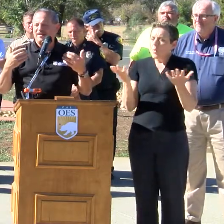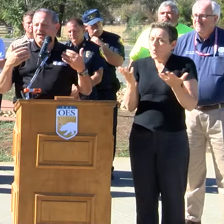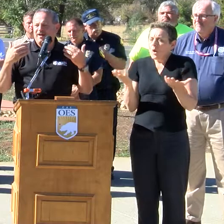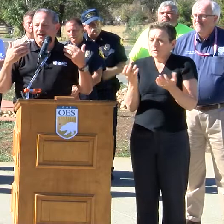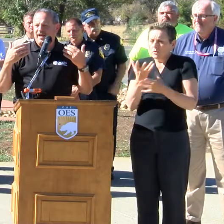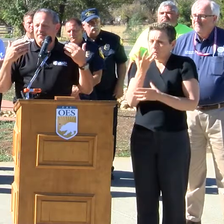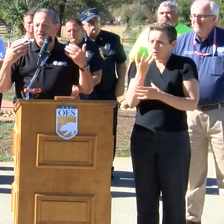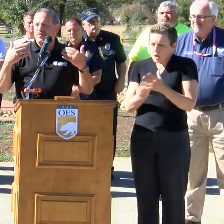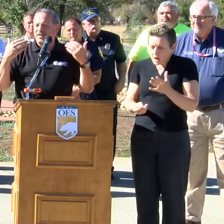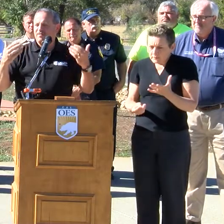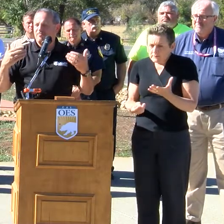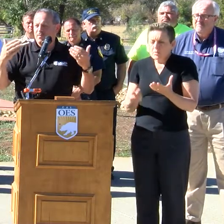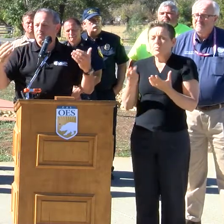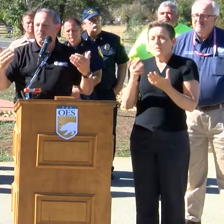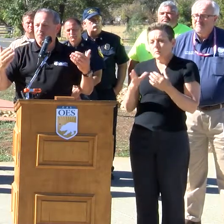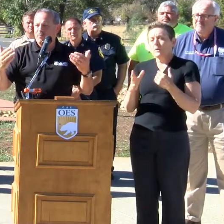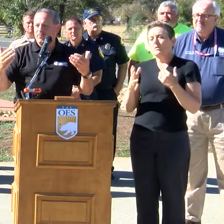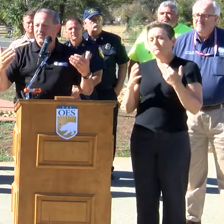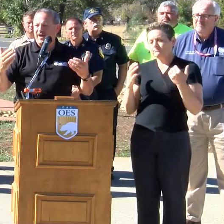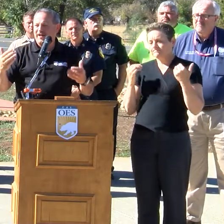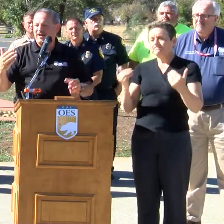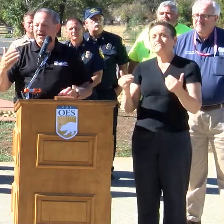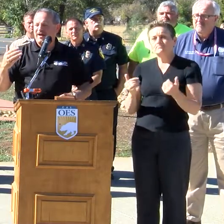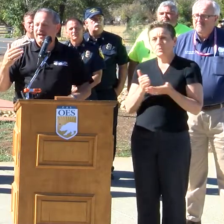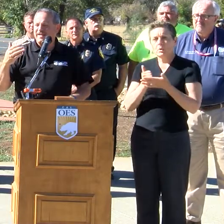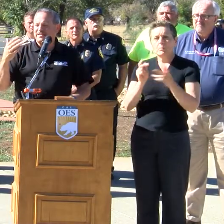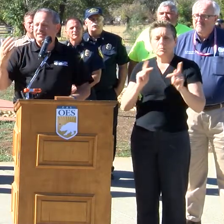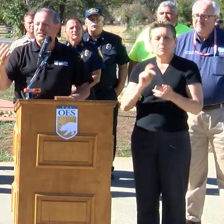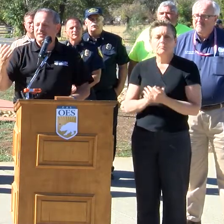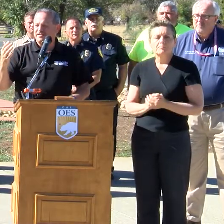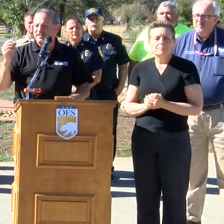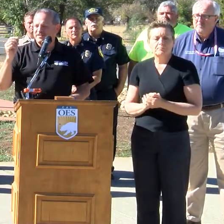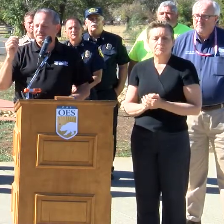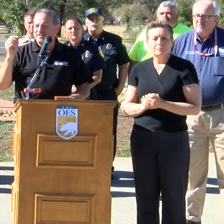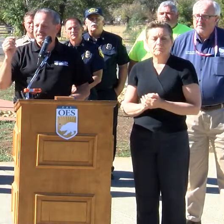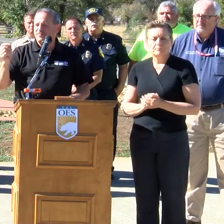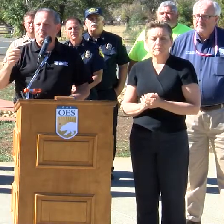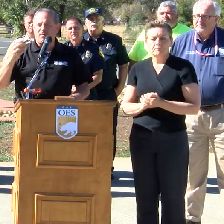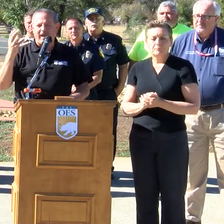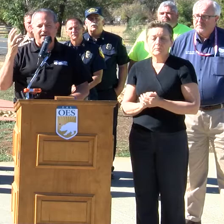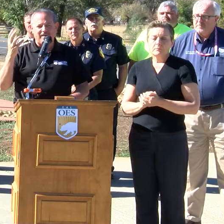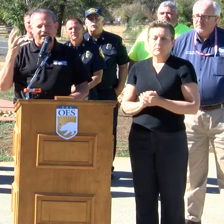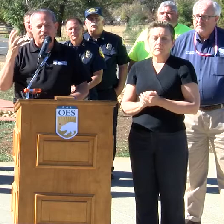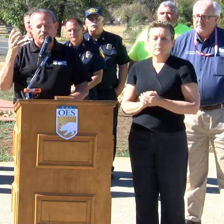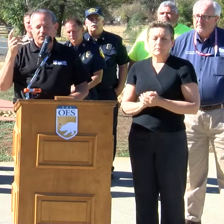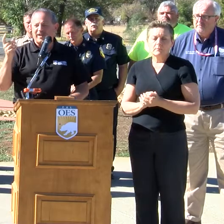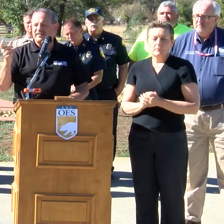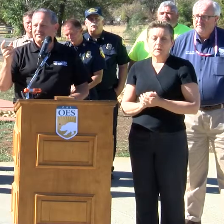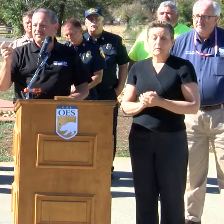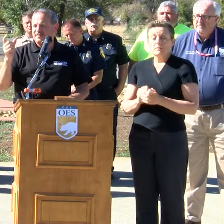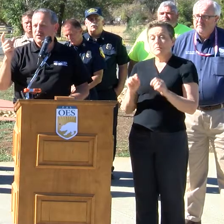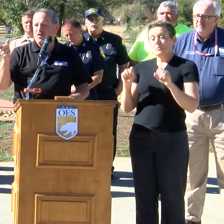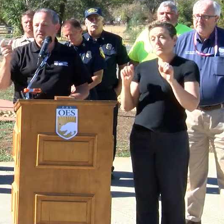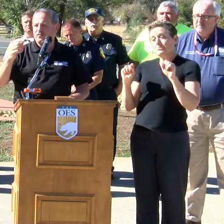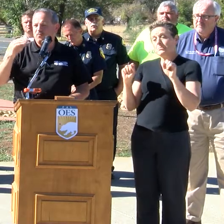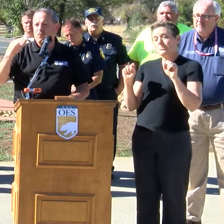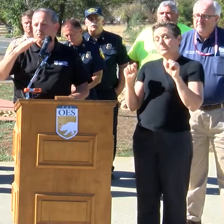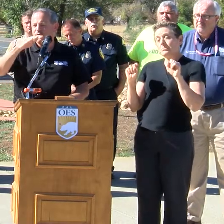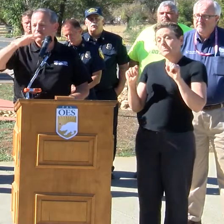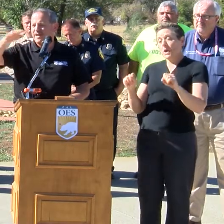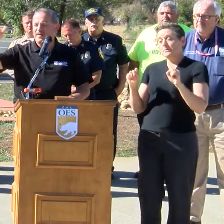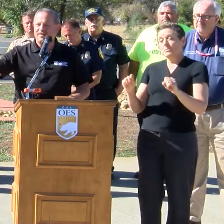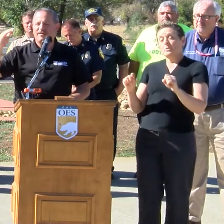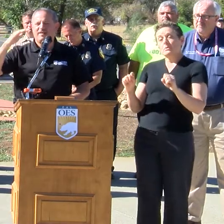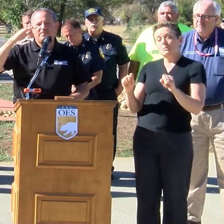had, and then we can then move forward with that. It's conceivable and realistic that the costs